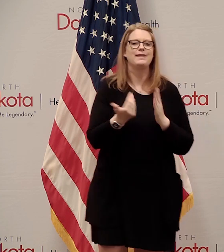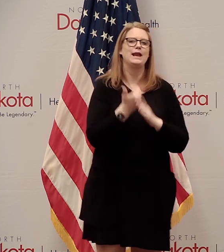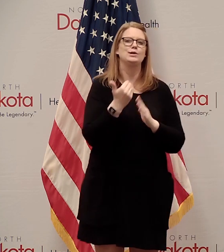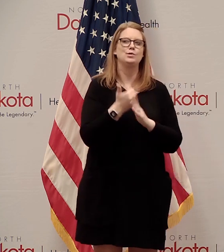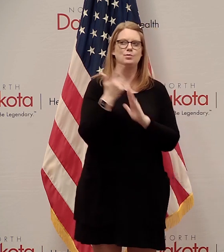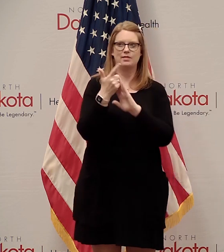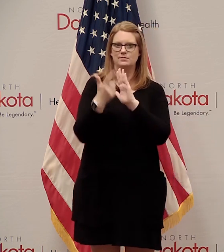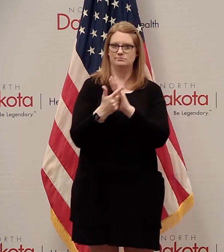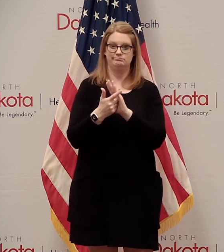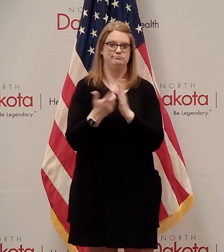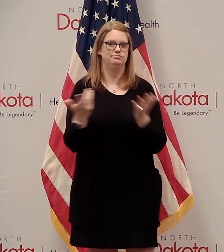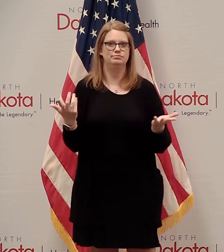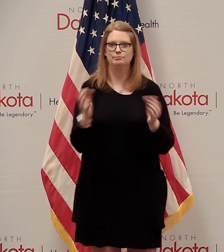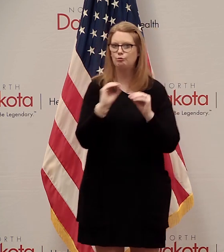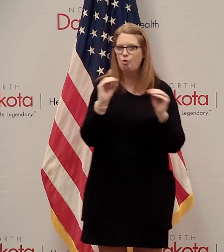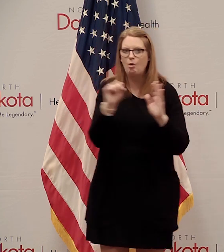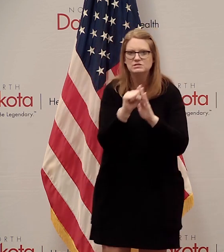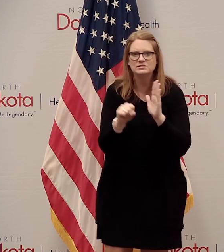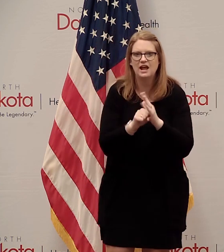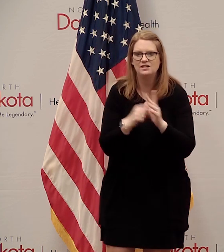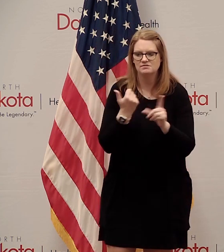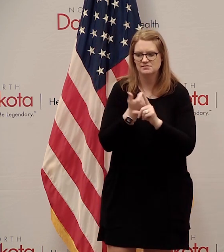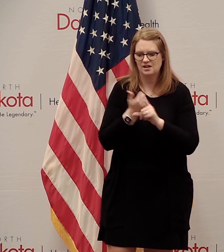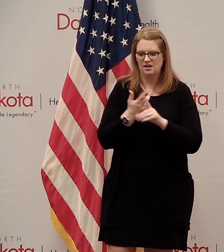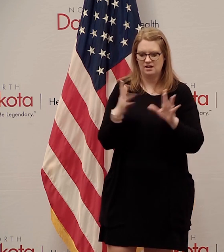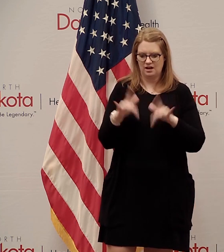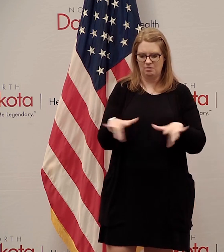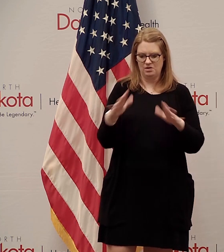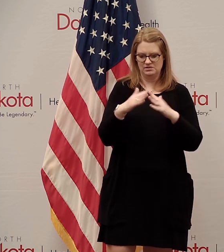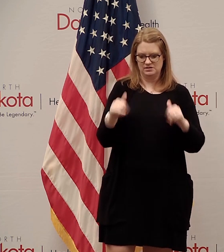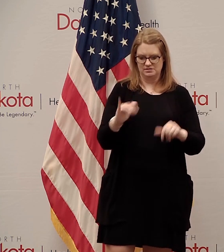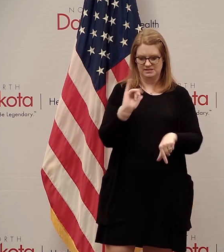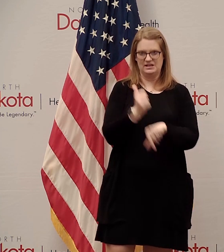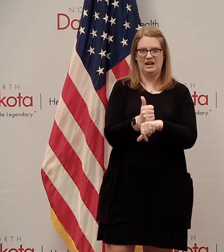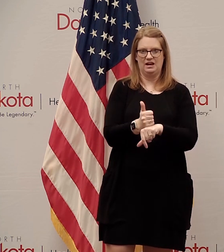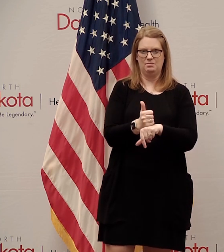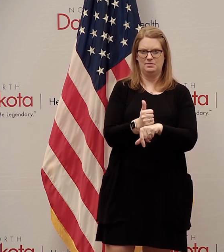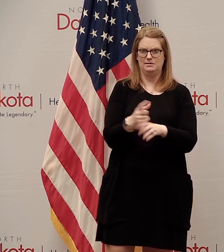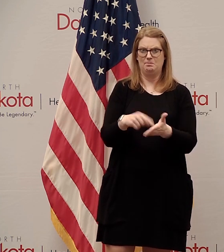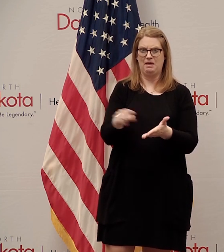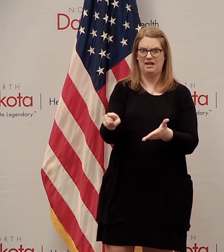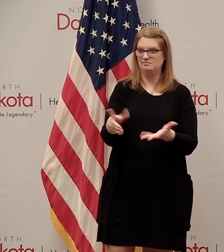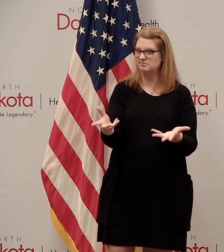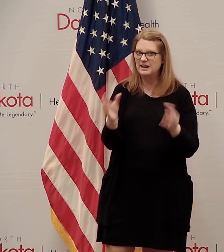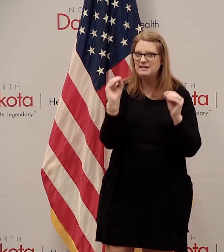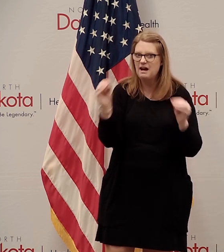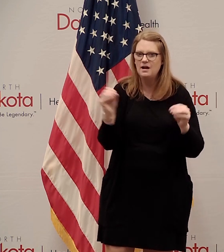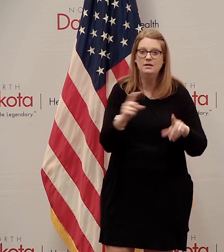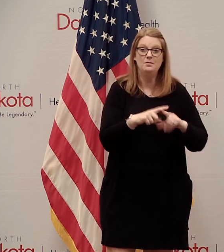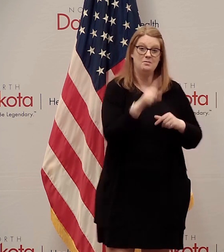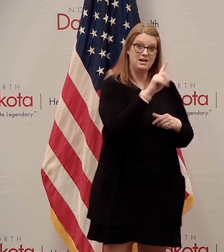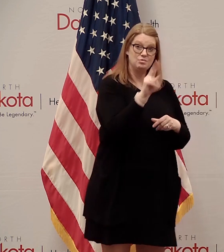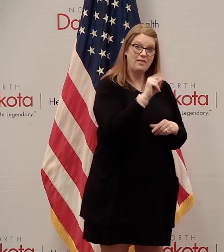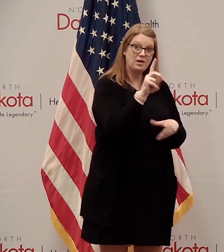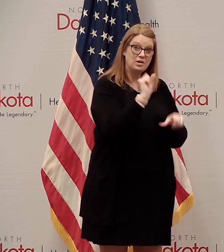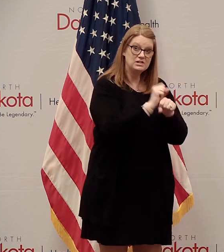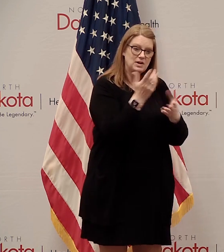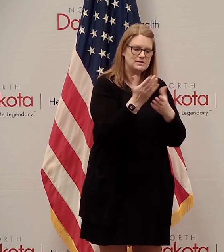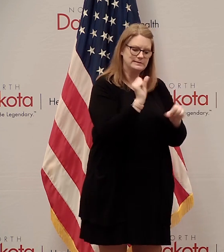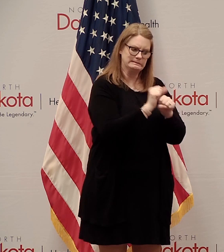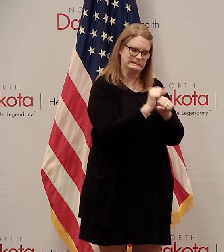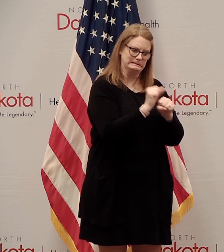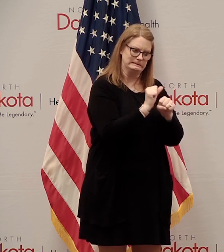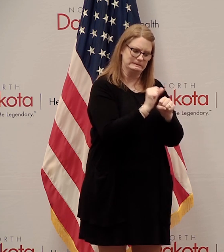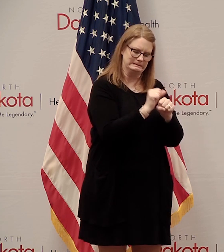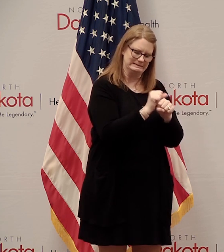wasn't any state in the nation that had software systems to be able to make these payments. So thanks for working around the clock, North Dakota Job Service.